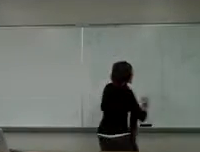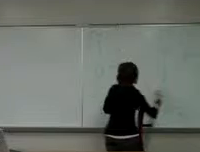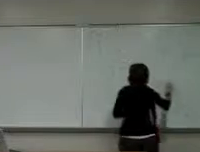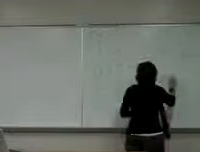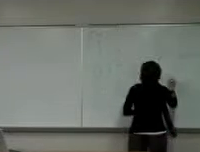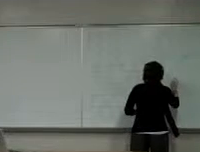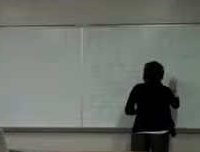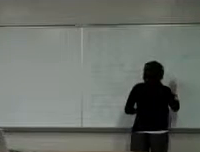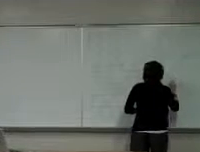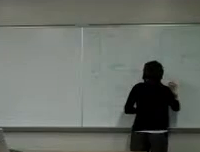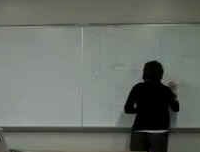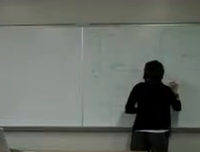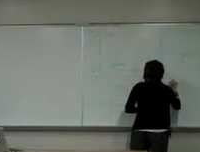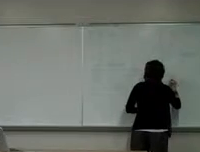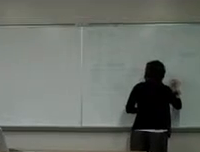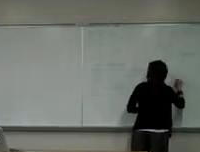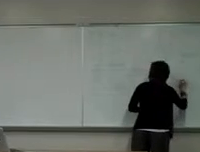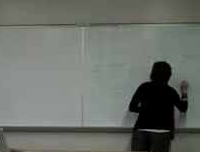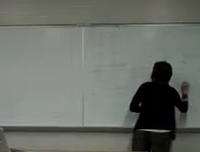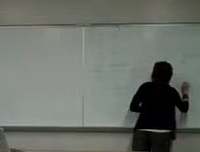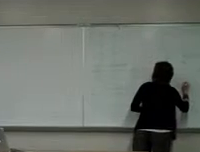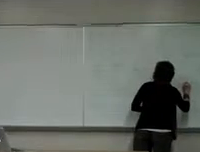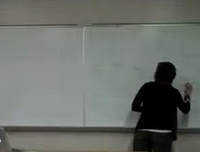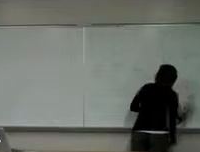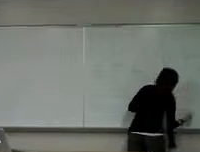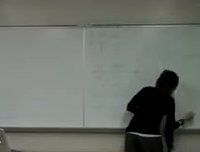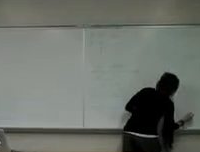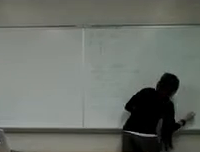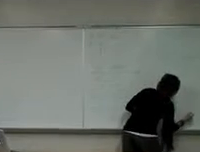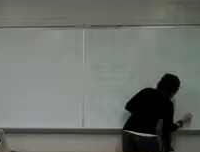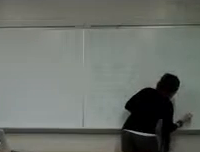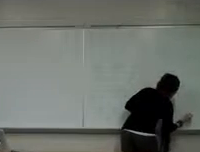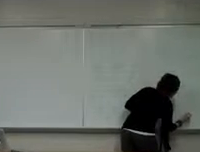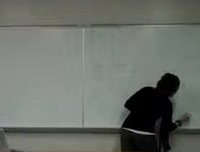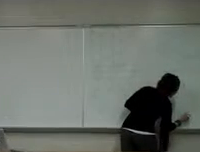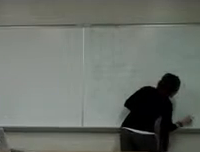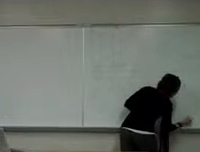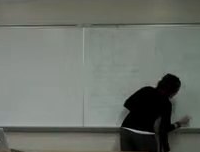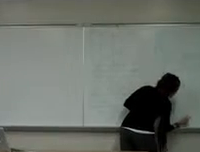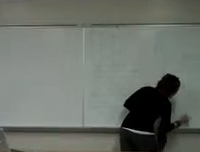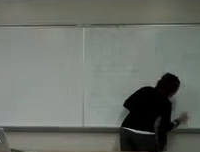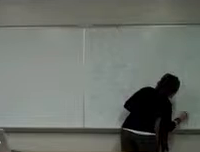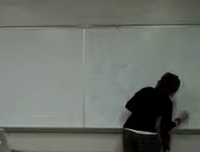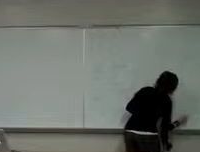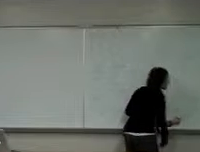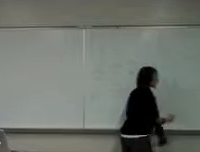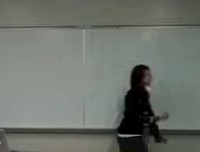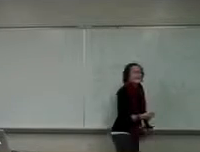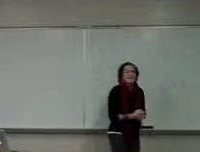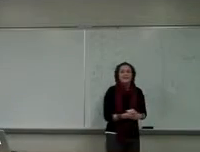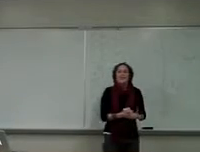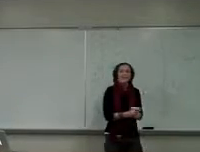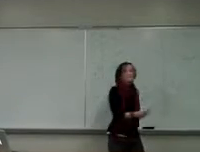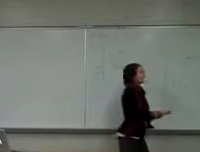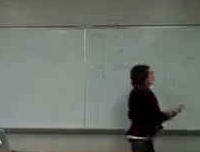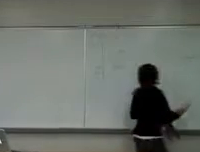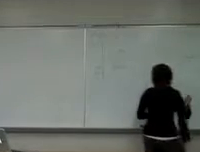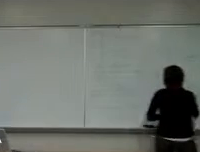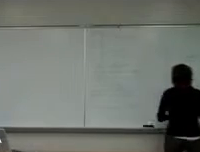all over the ground into multiple pieces, that he is